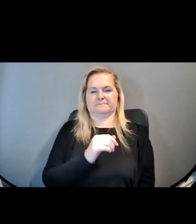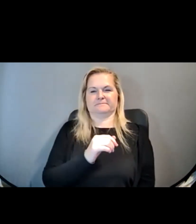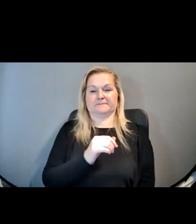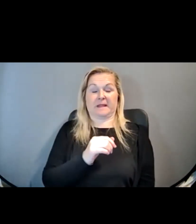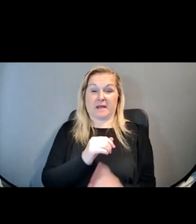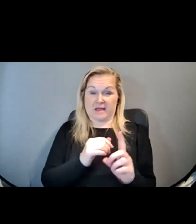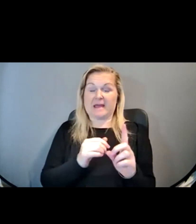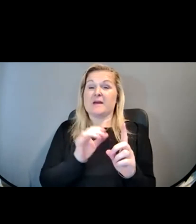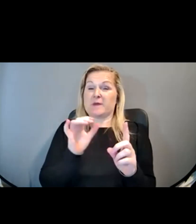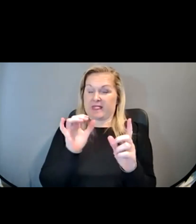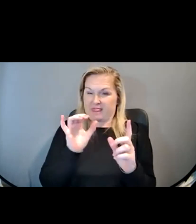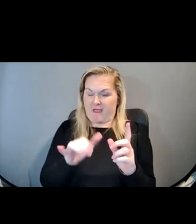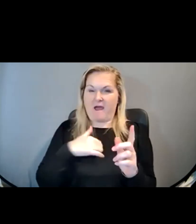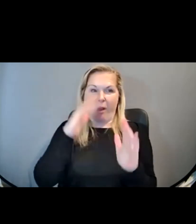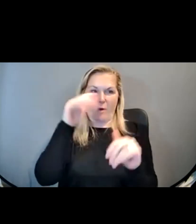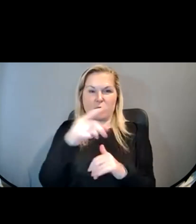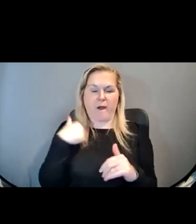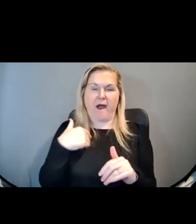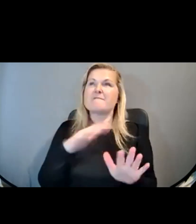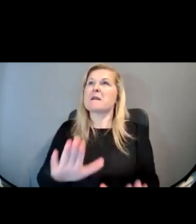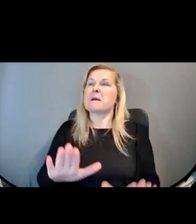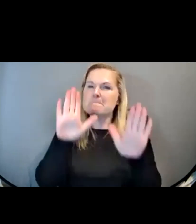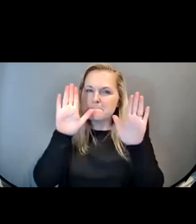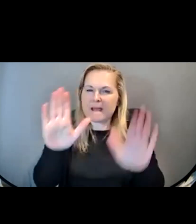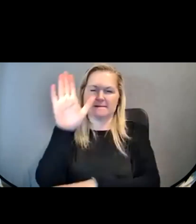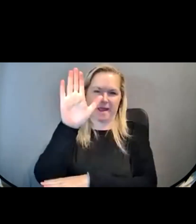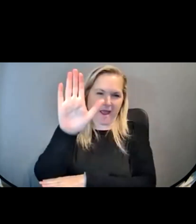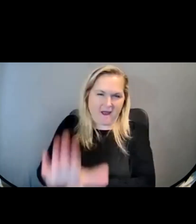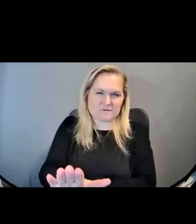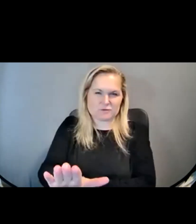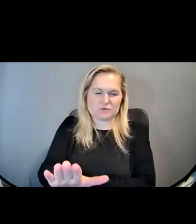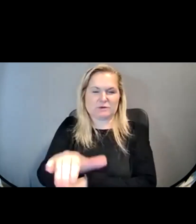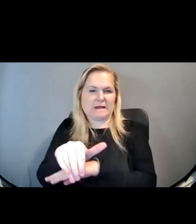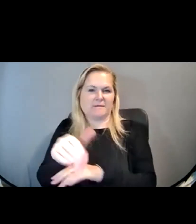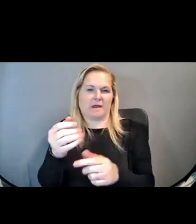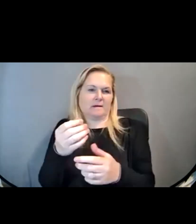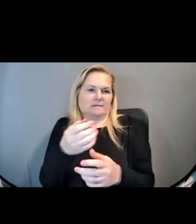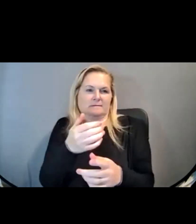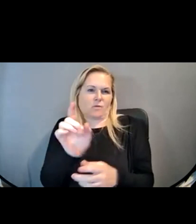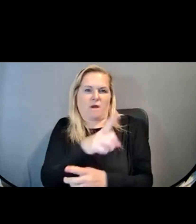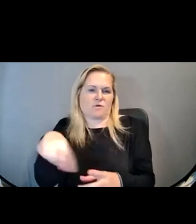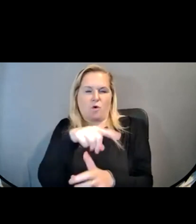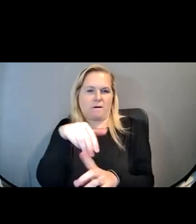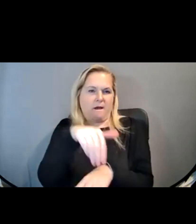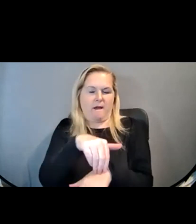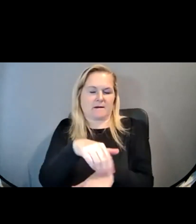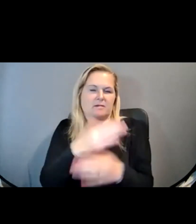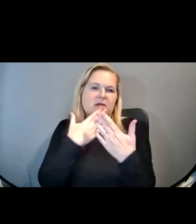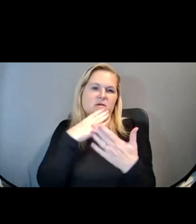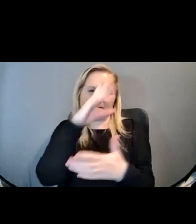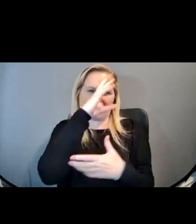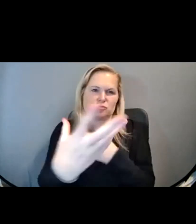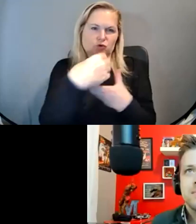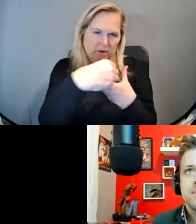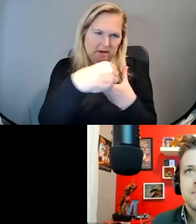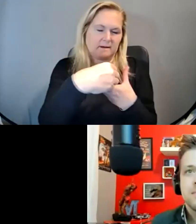So with that, I hope you have a tremendous afternoon, evening, wherever you are. Thank you so much for joining. This is such